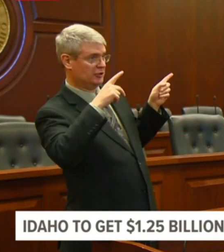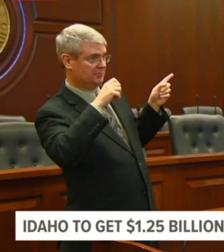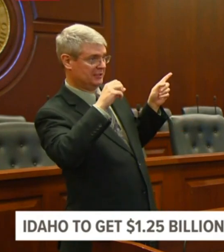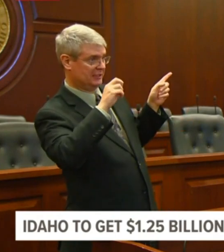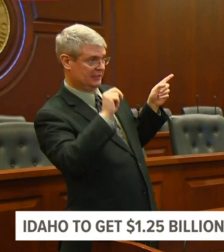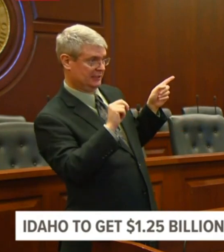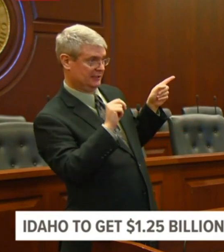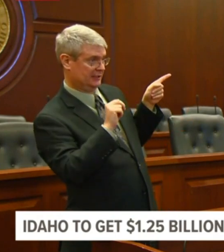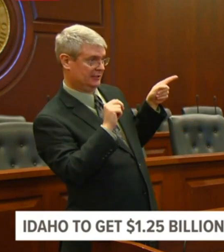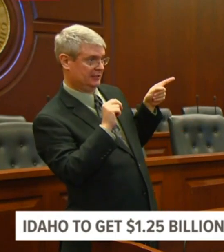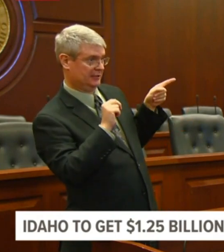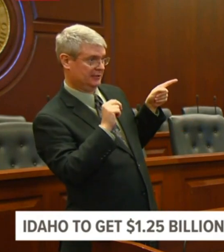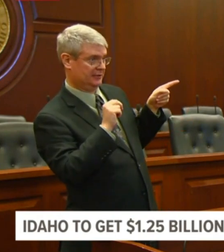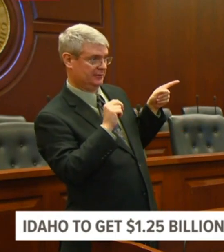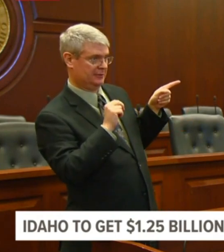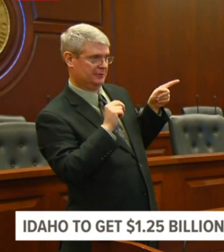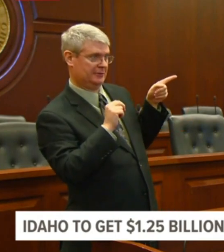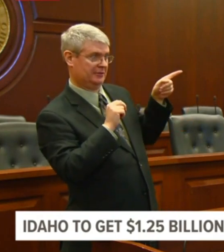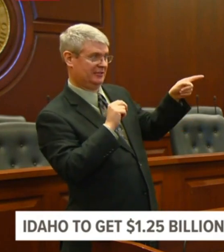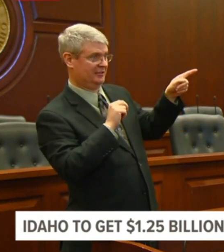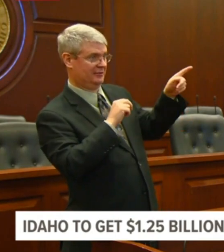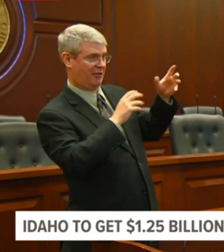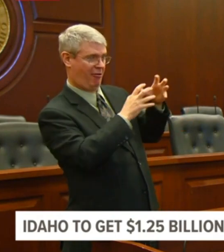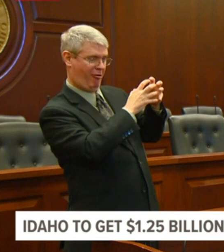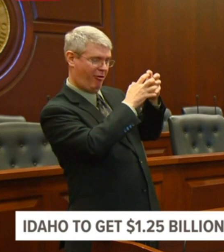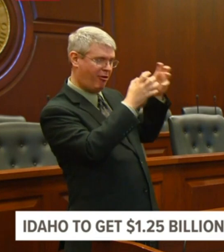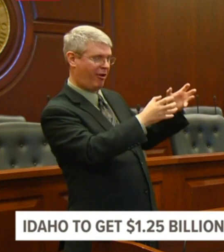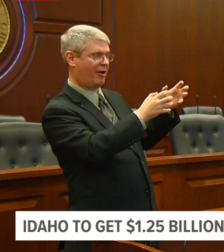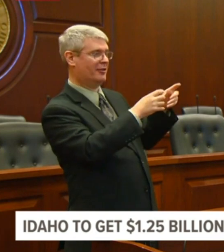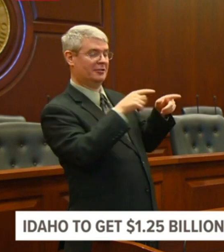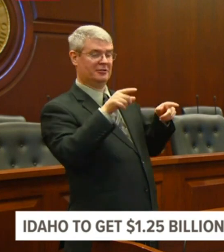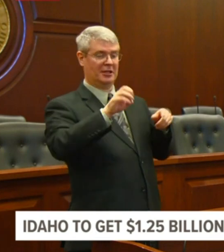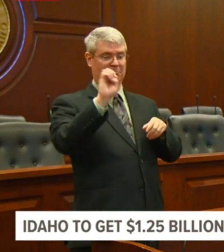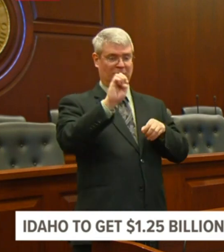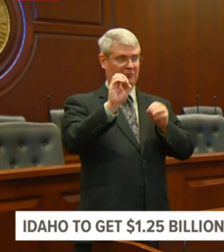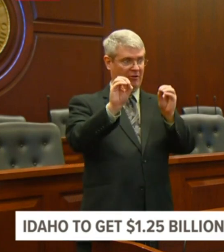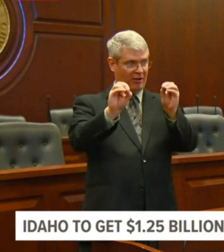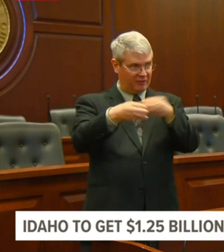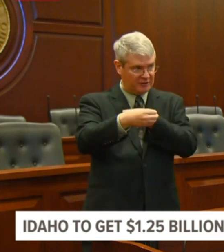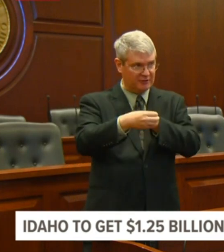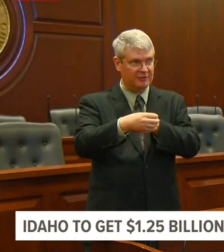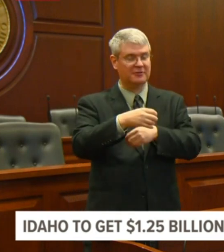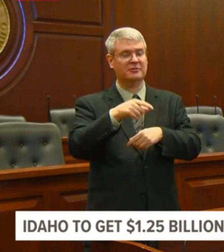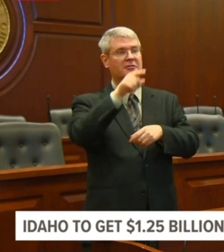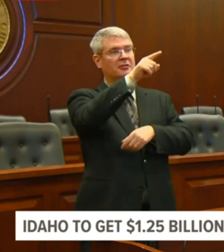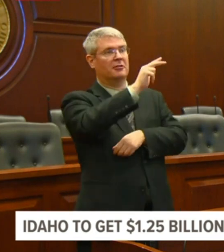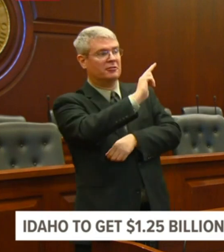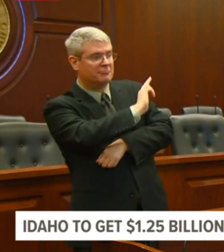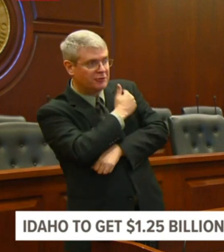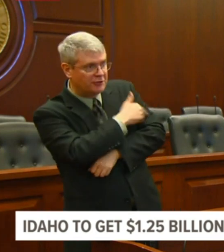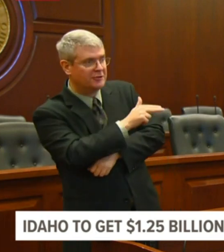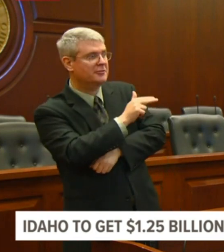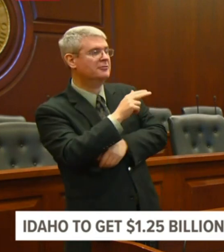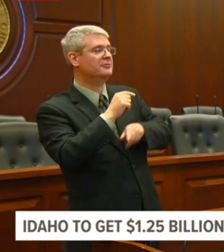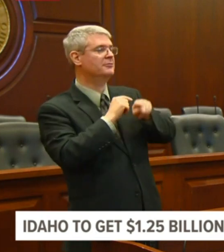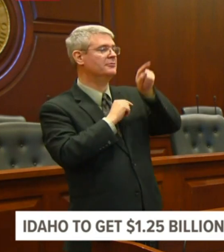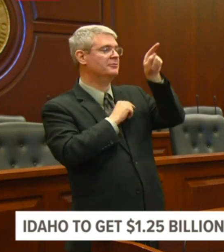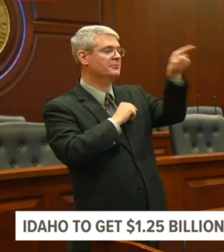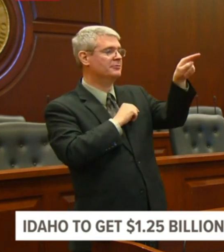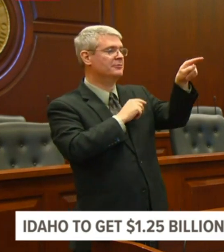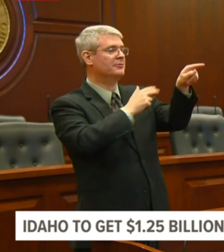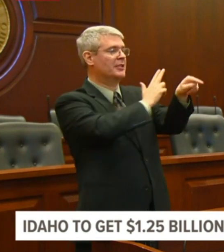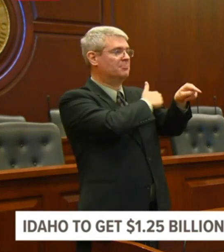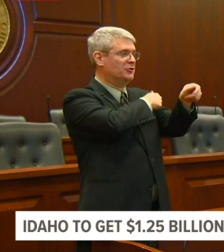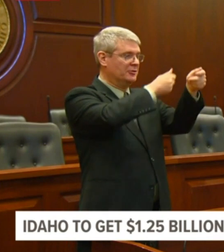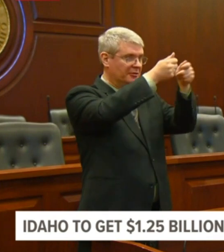spent a lot of time. We have the hospitals and a former hospital administrator on